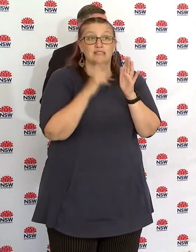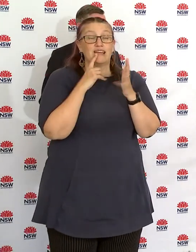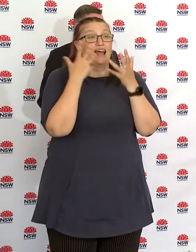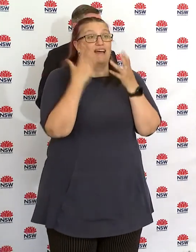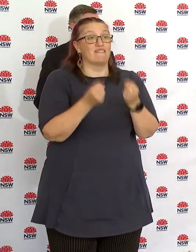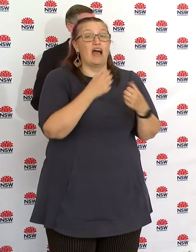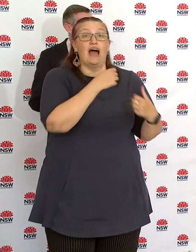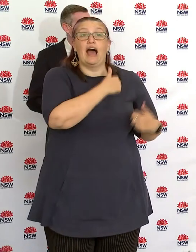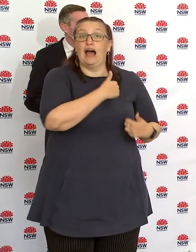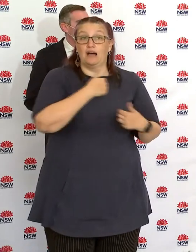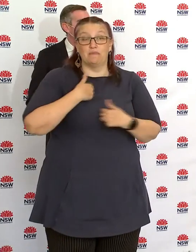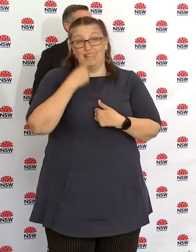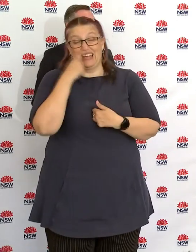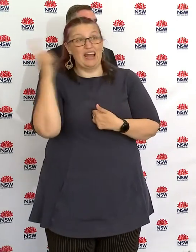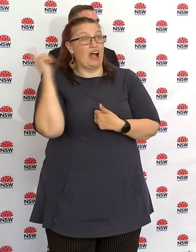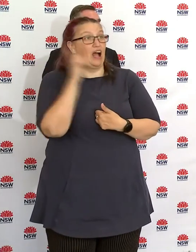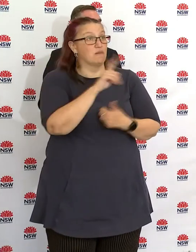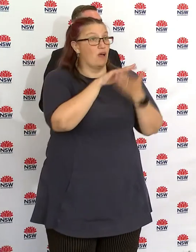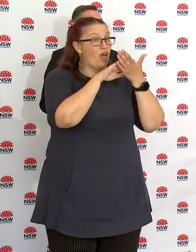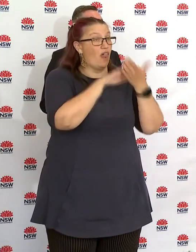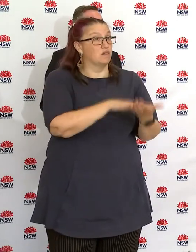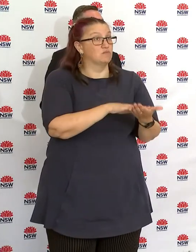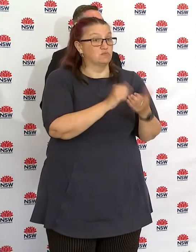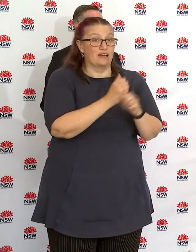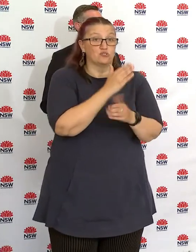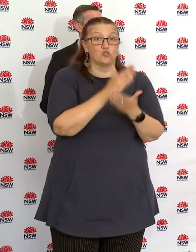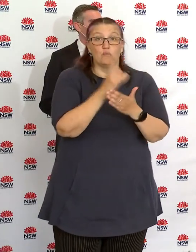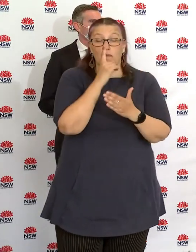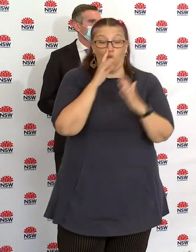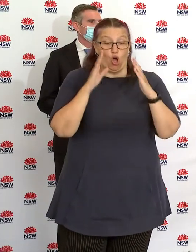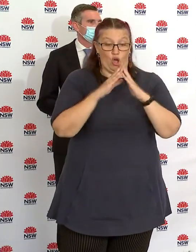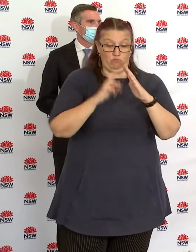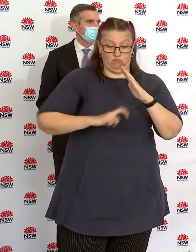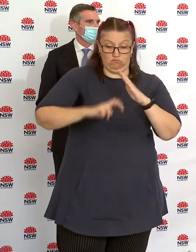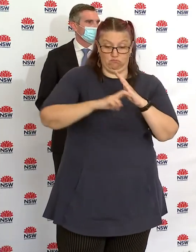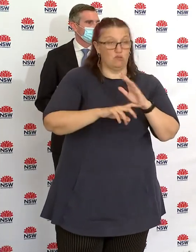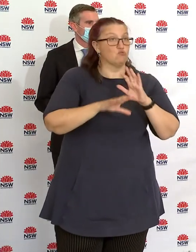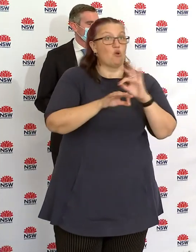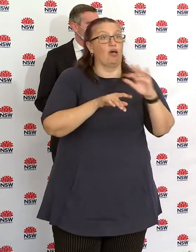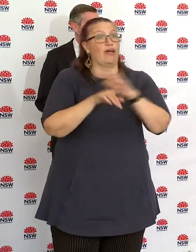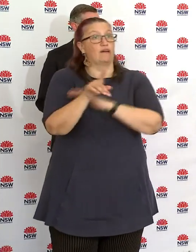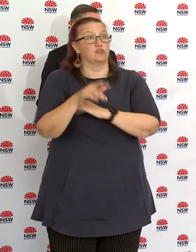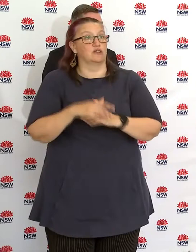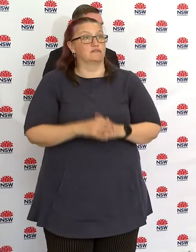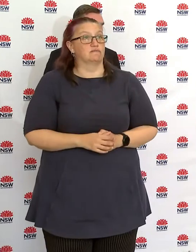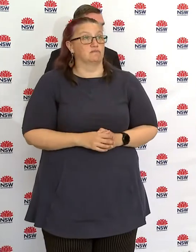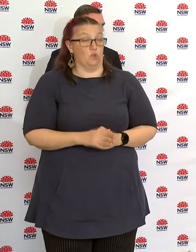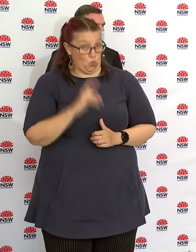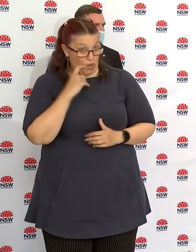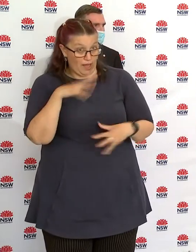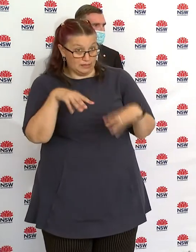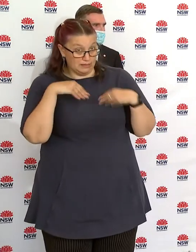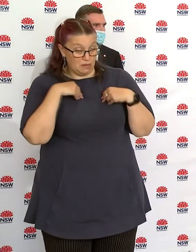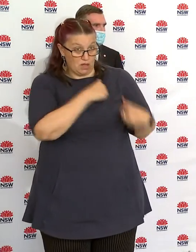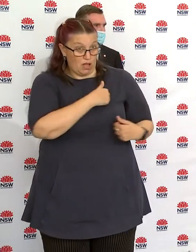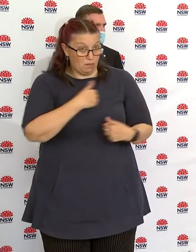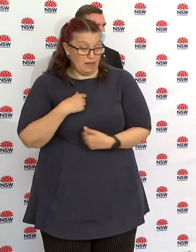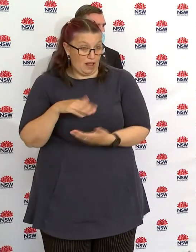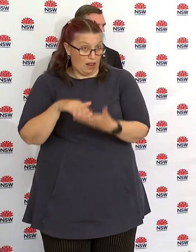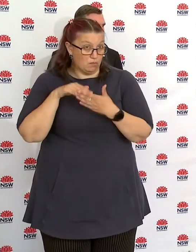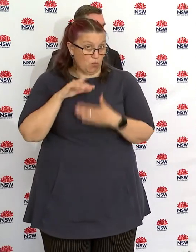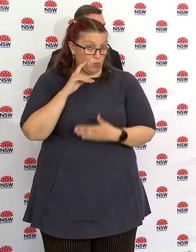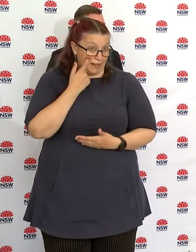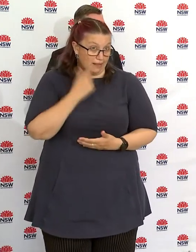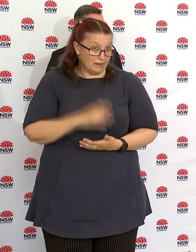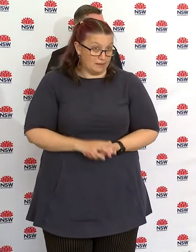in terms of making sure contacts are isolating people. Are you considering doing that? Oh, look, all options remain open to us, and